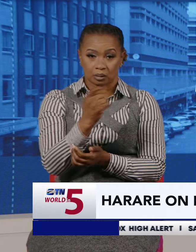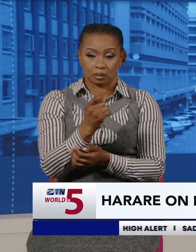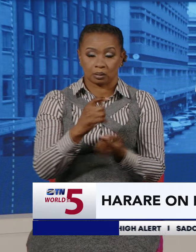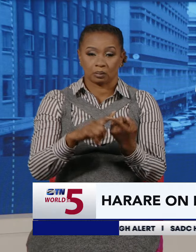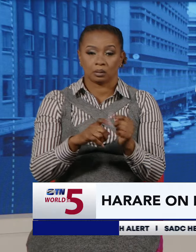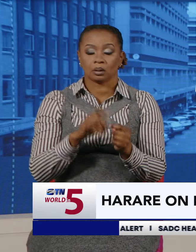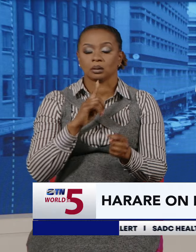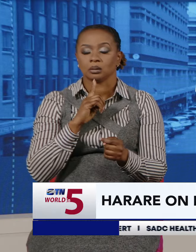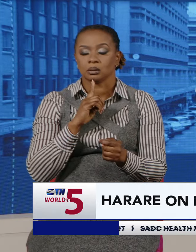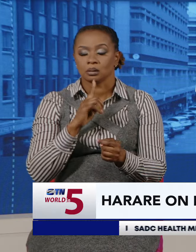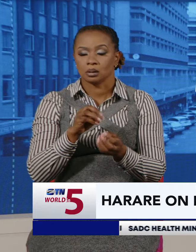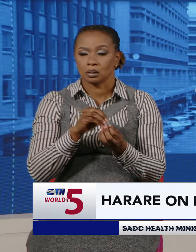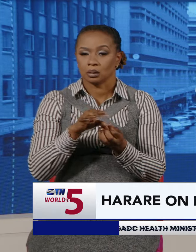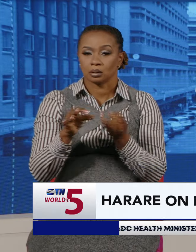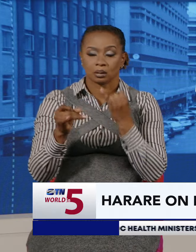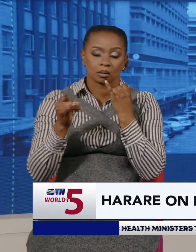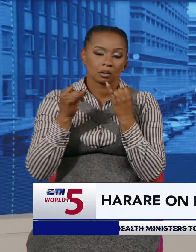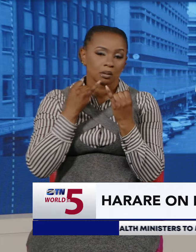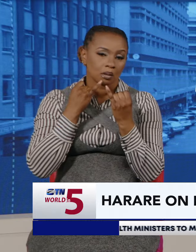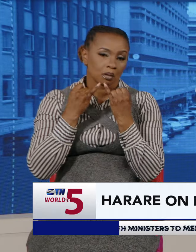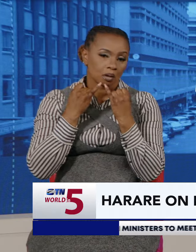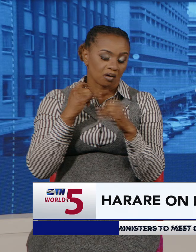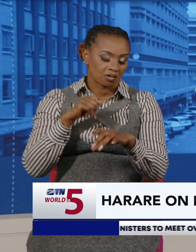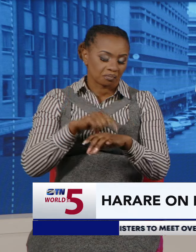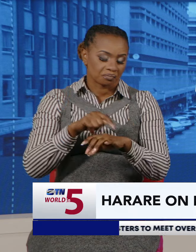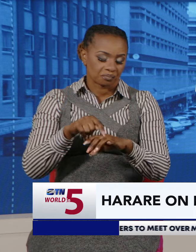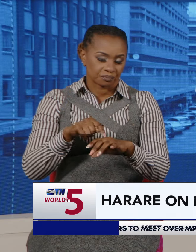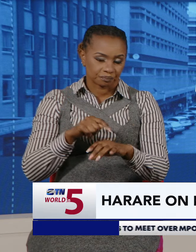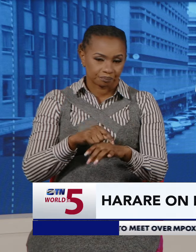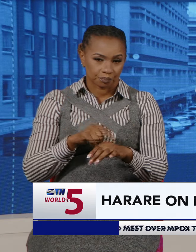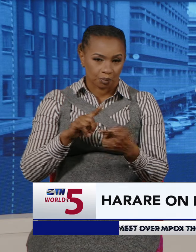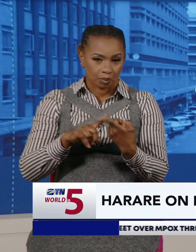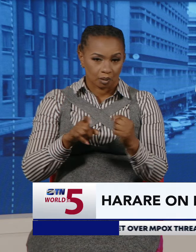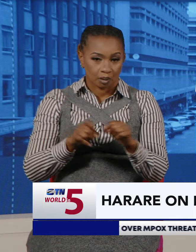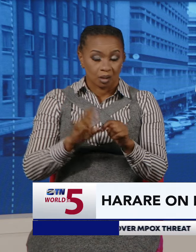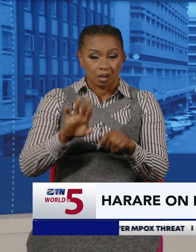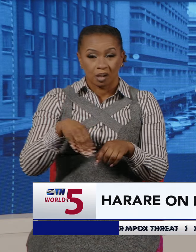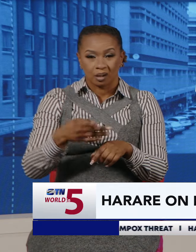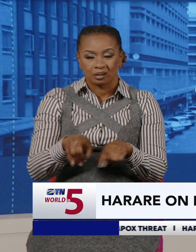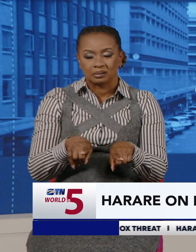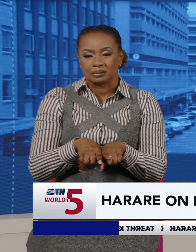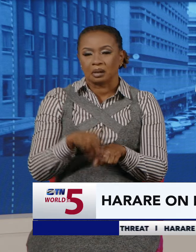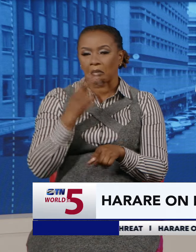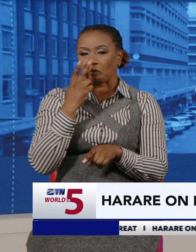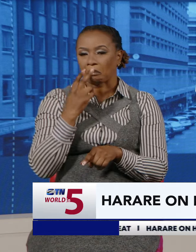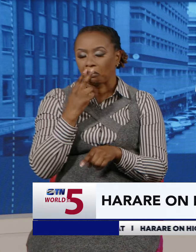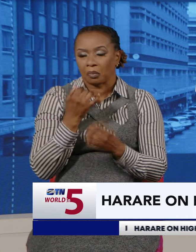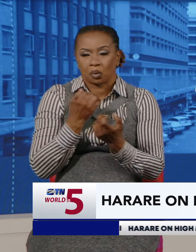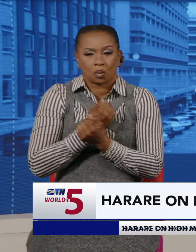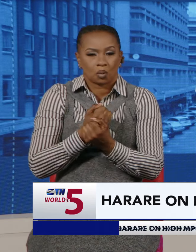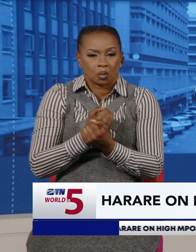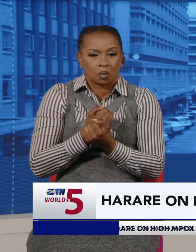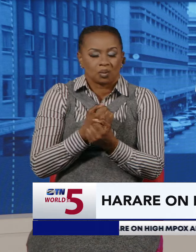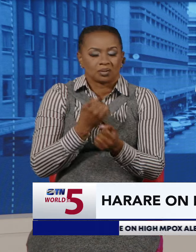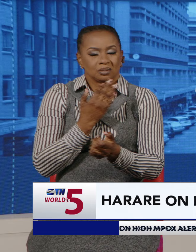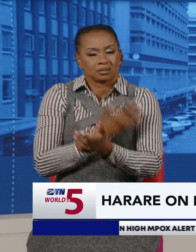issued a public advisory detailing the symptoms of MPOX. It says other common symptoms are fever, chills, fatigue,